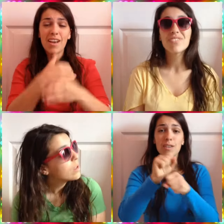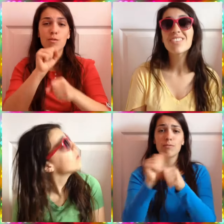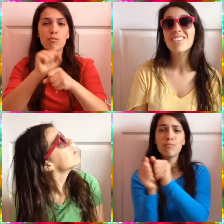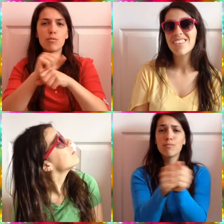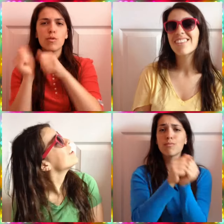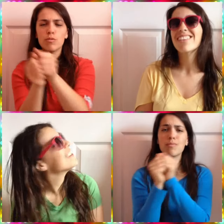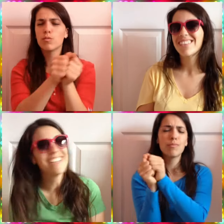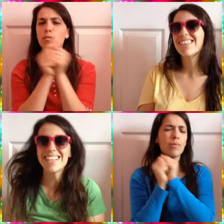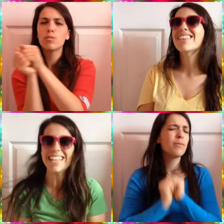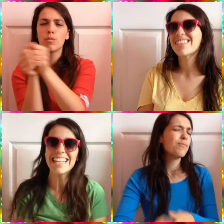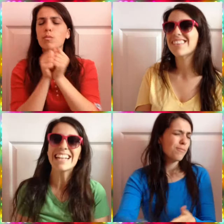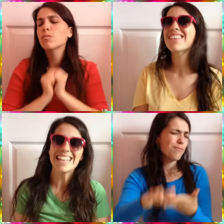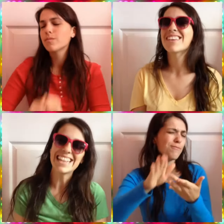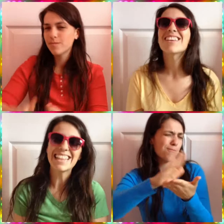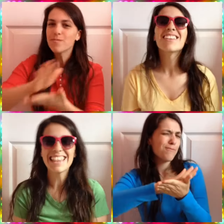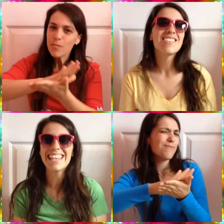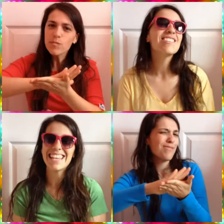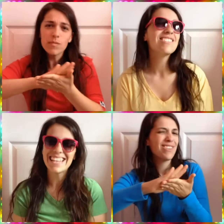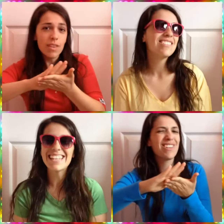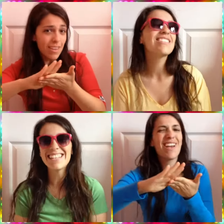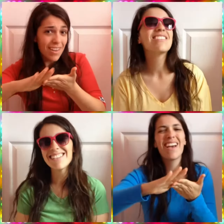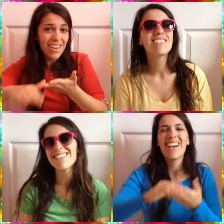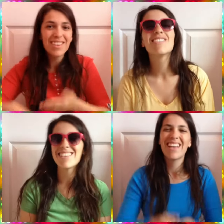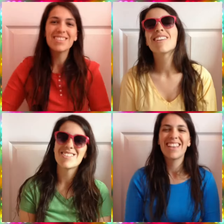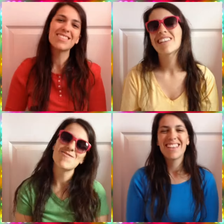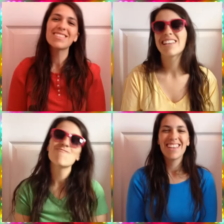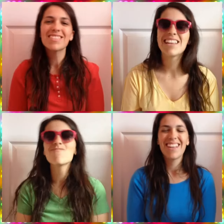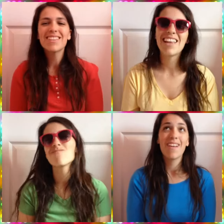human being, but I'm broken on my feet